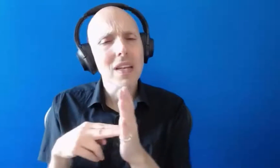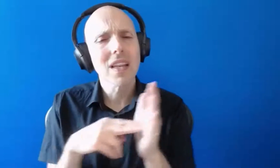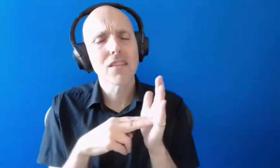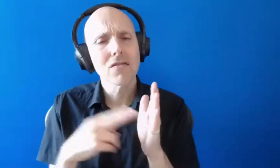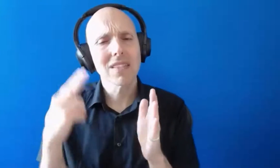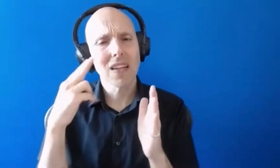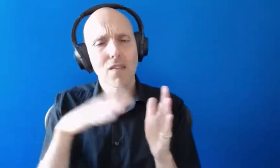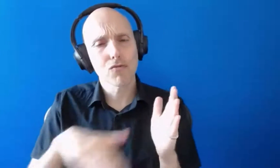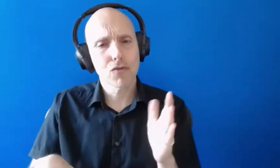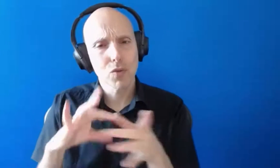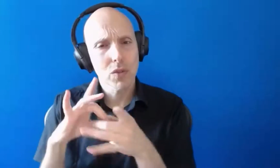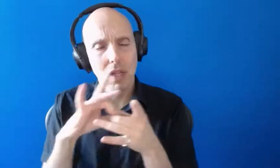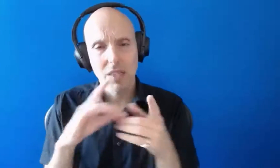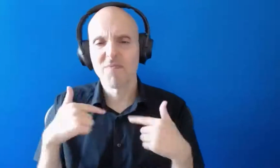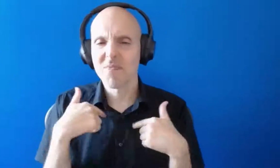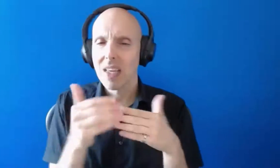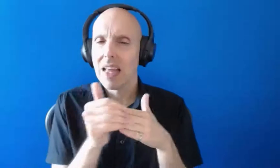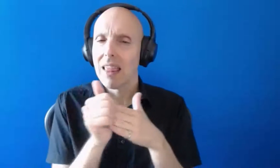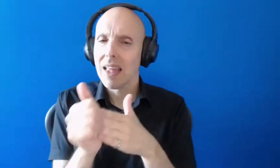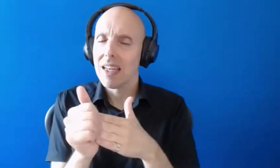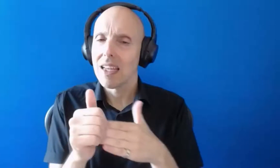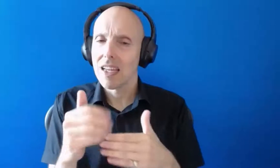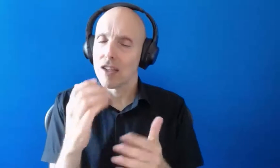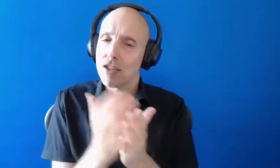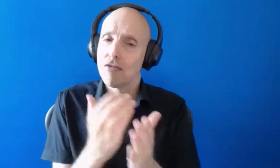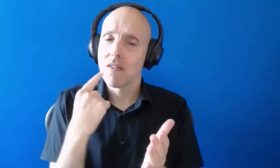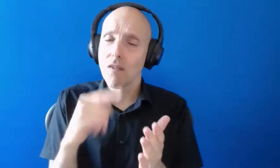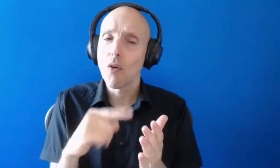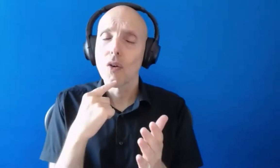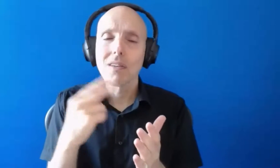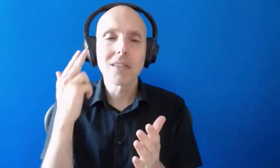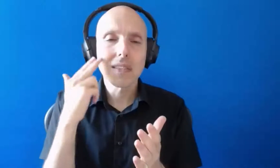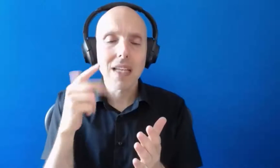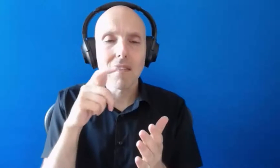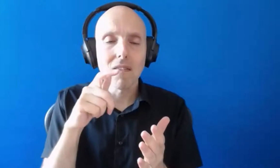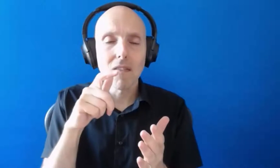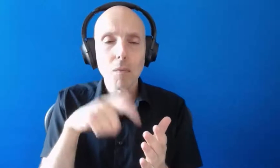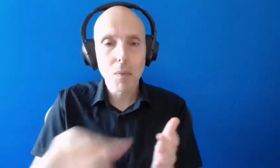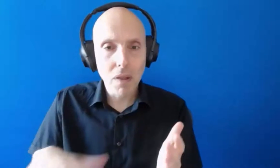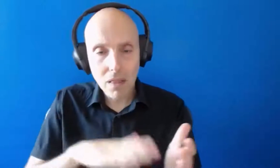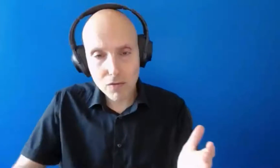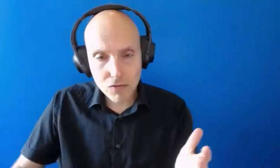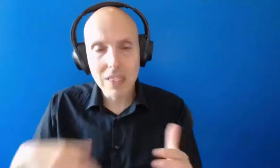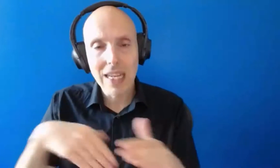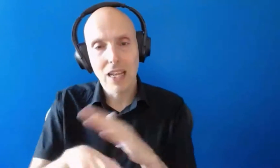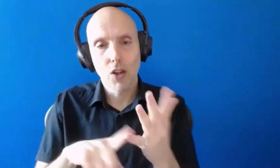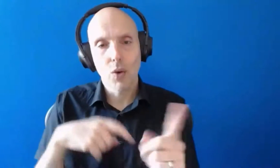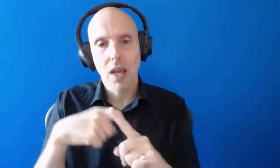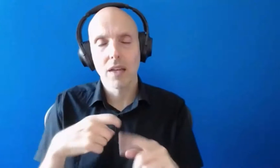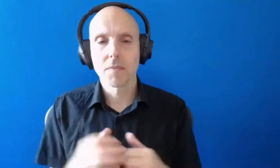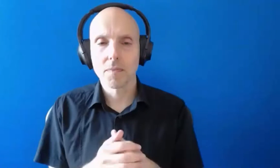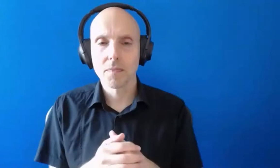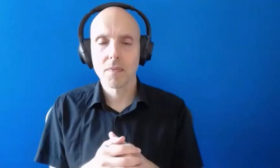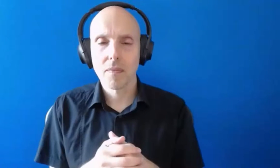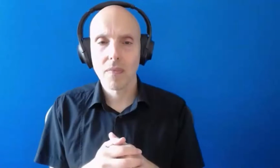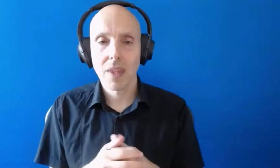we are the leading charity for deaf children and young people in the UK. Many people don't